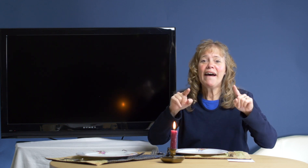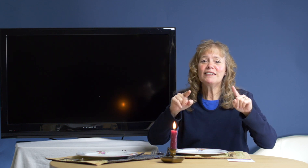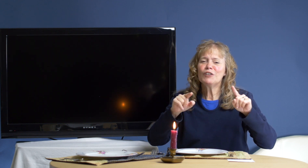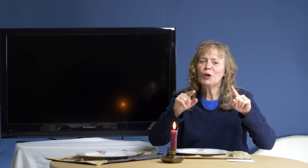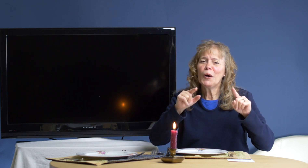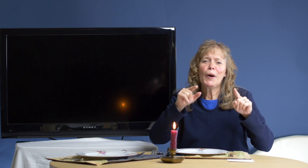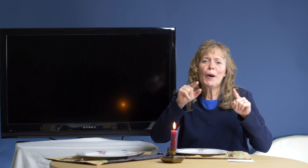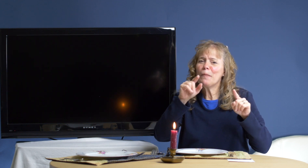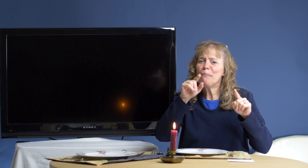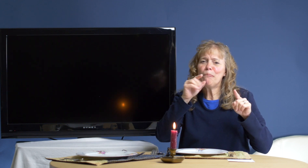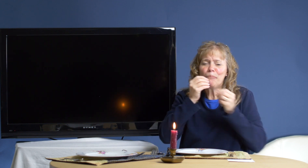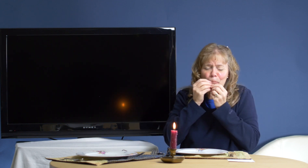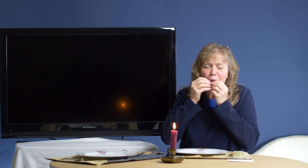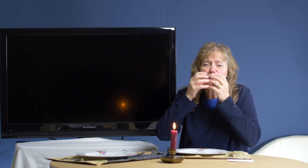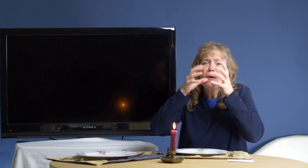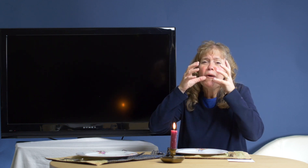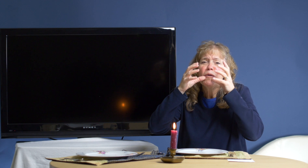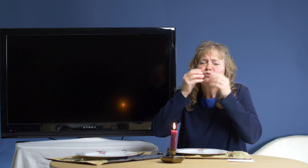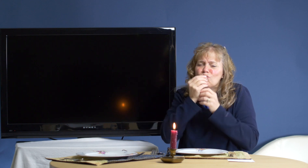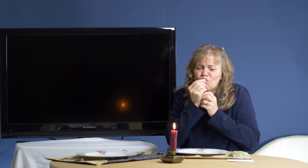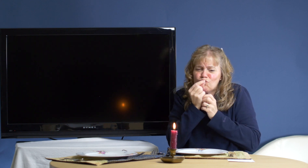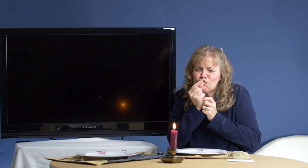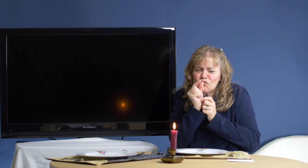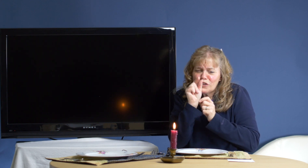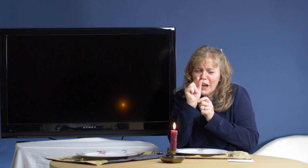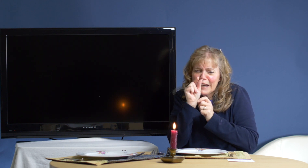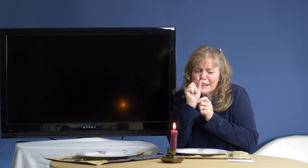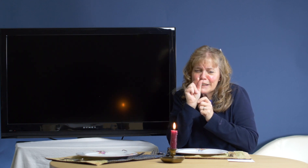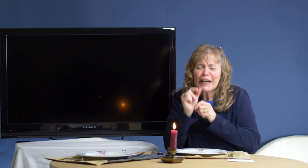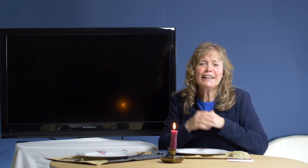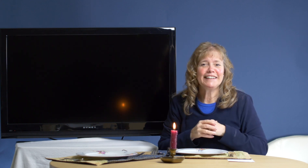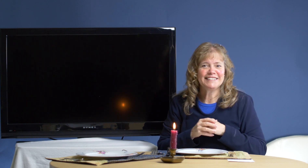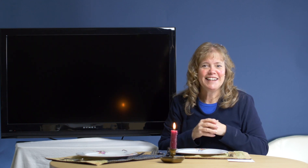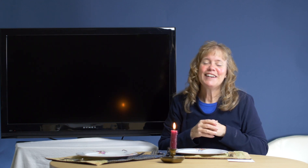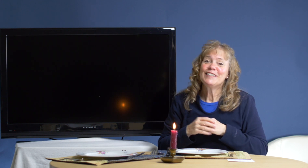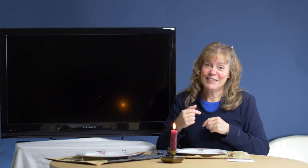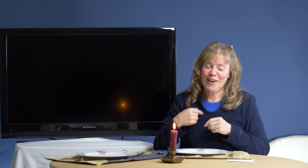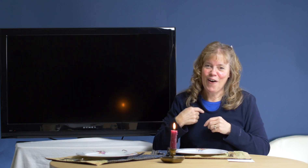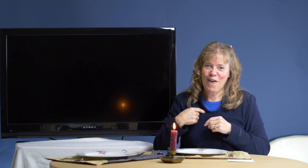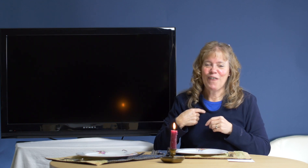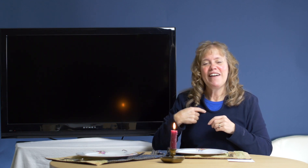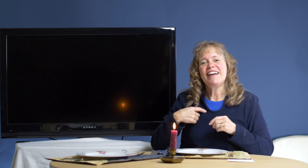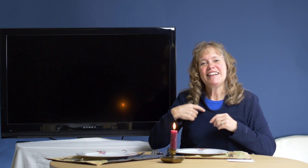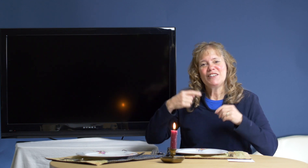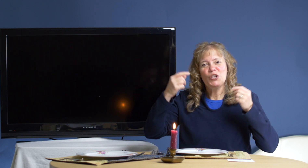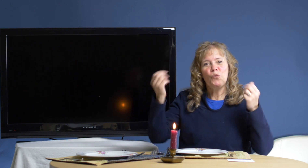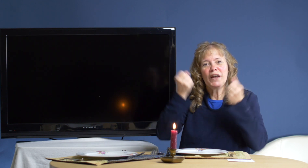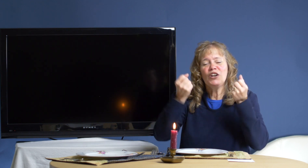her bubble, tiny, tiny. So, the winner